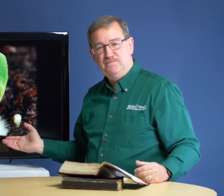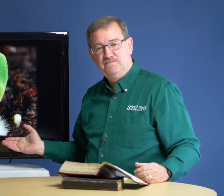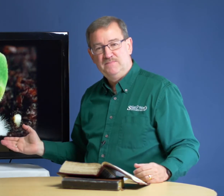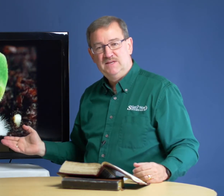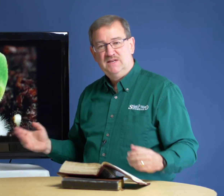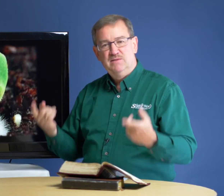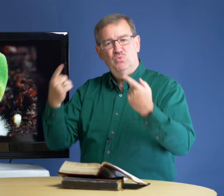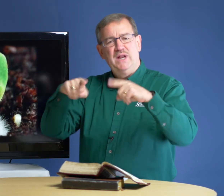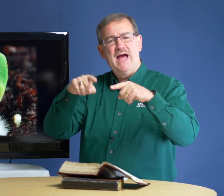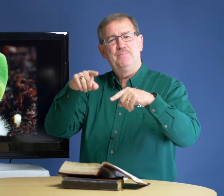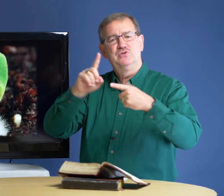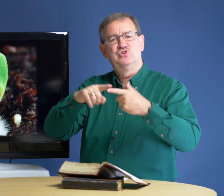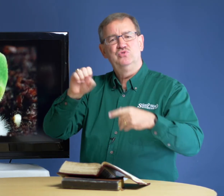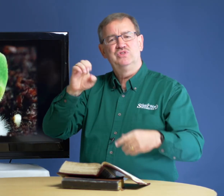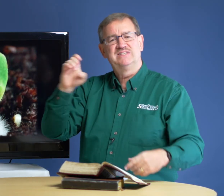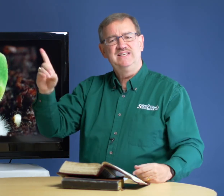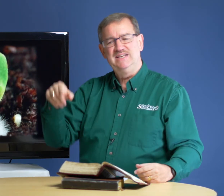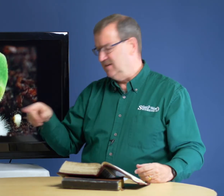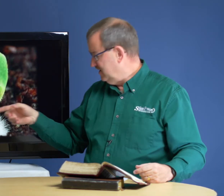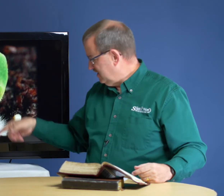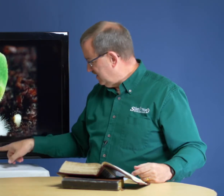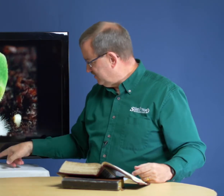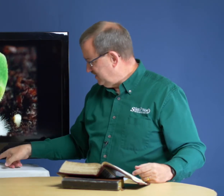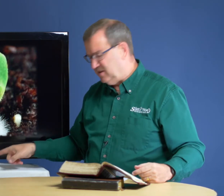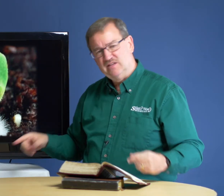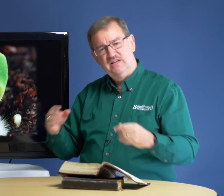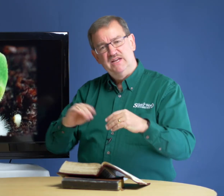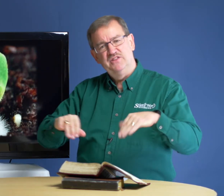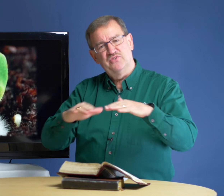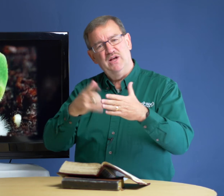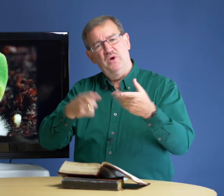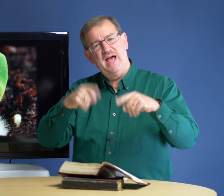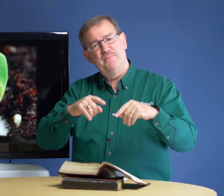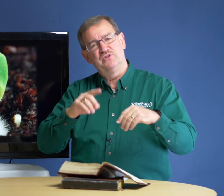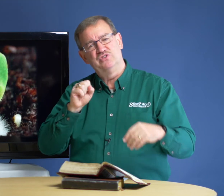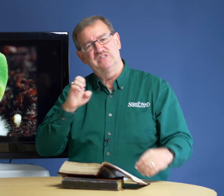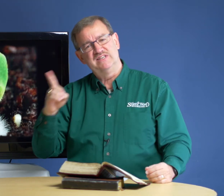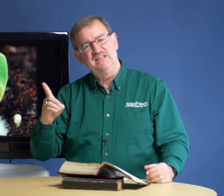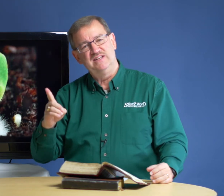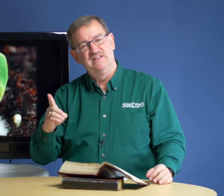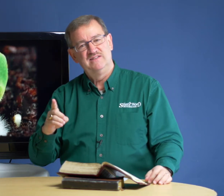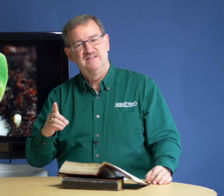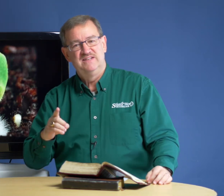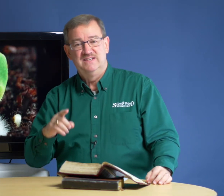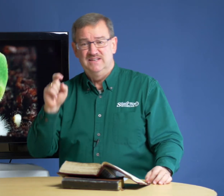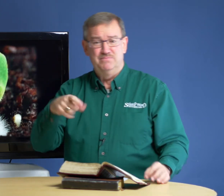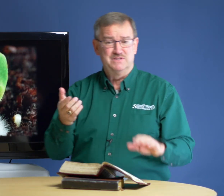but what happened to the seed underneath in the ground? What happened to the seed? It must